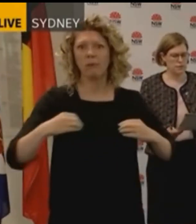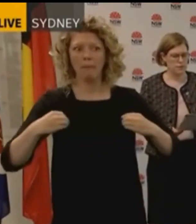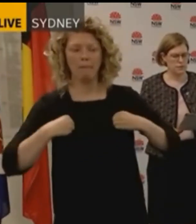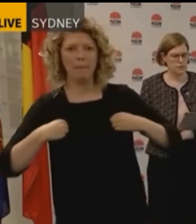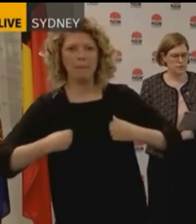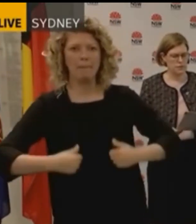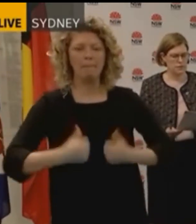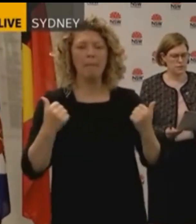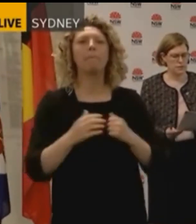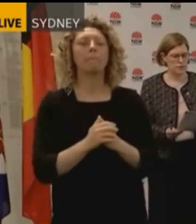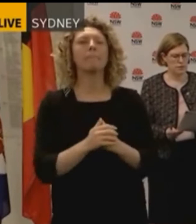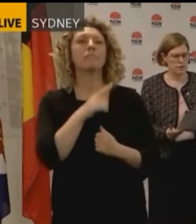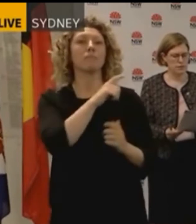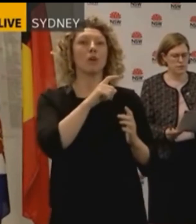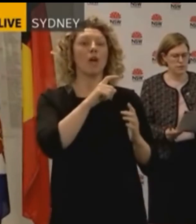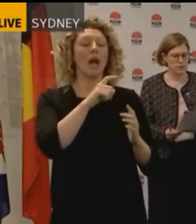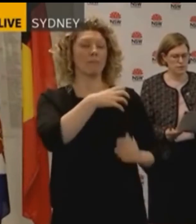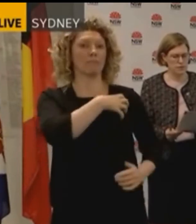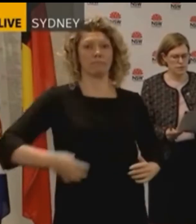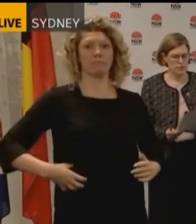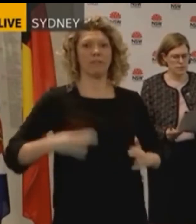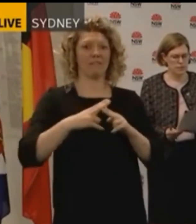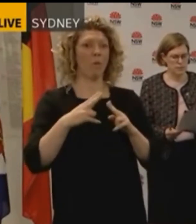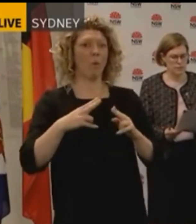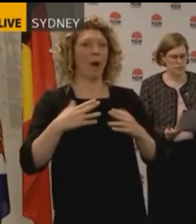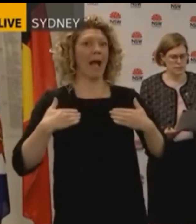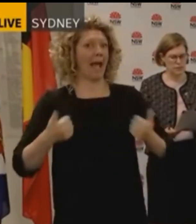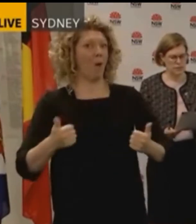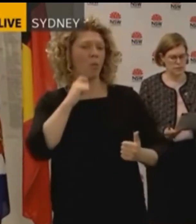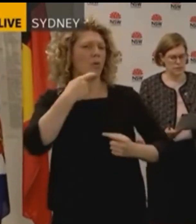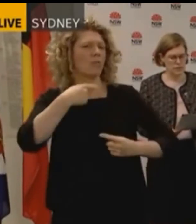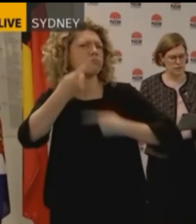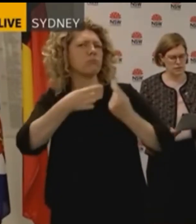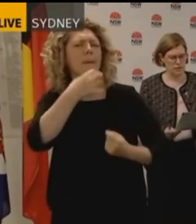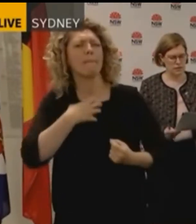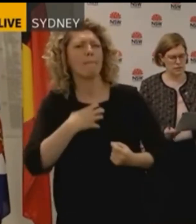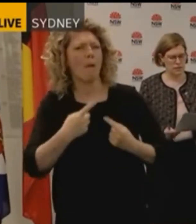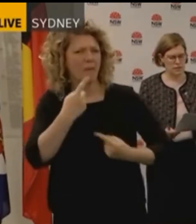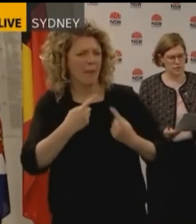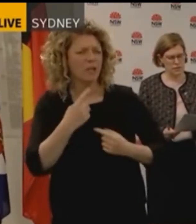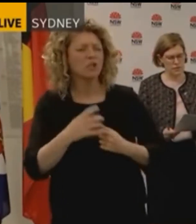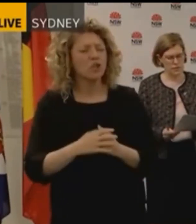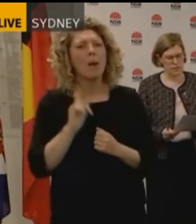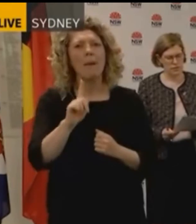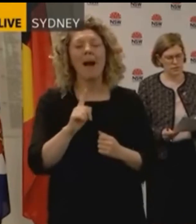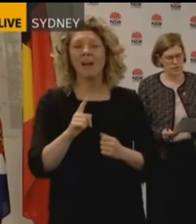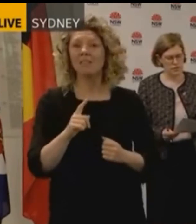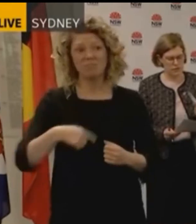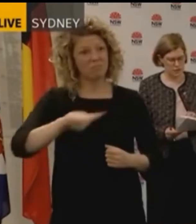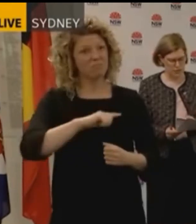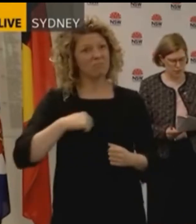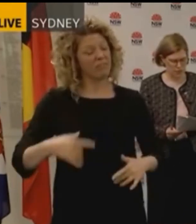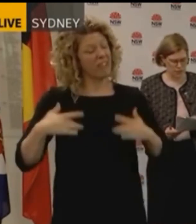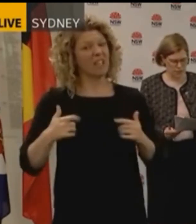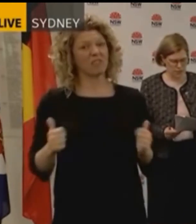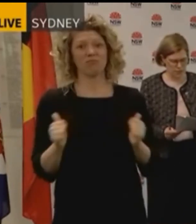the regimen or the detail we have around those arrangements to give everybody confidence that this is a safe thing to do and